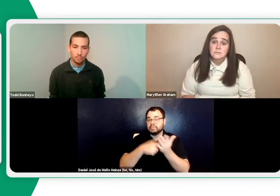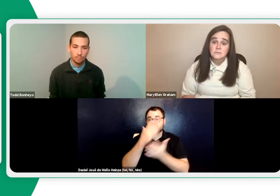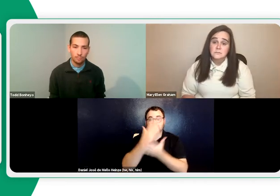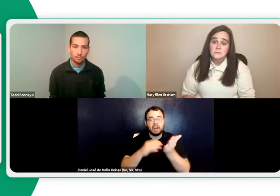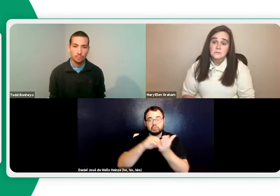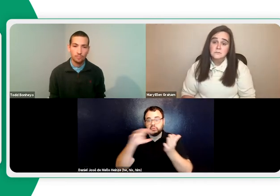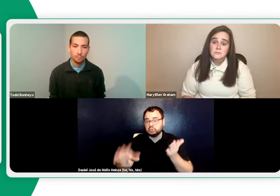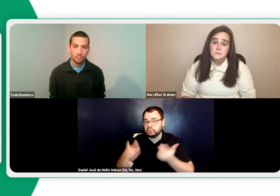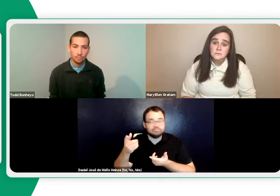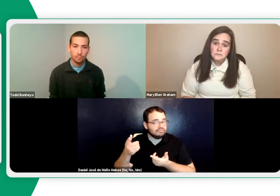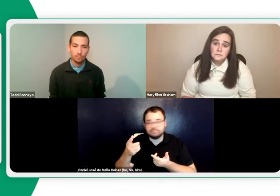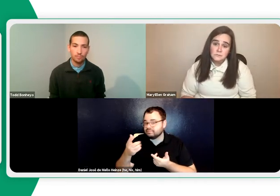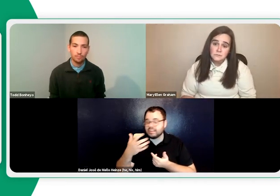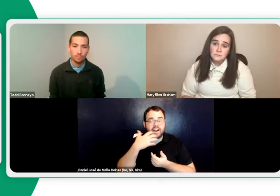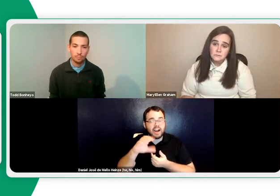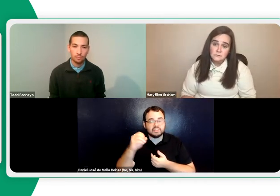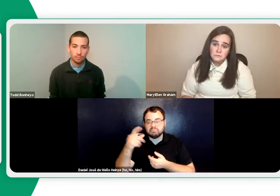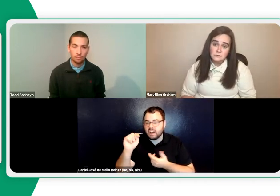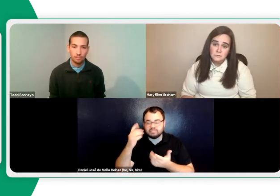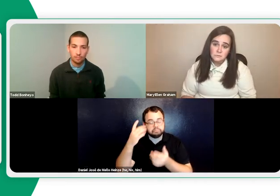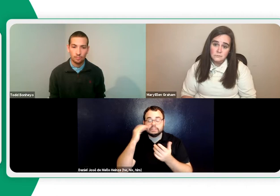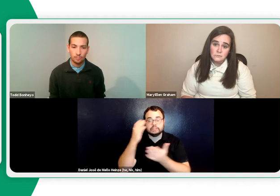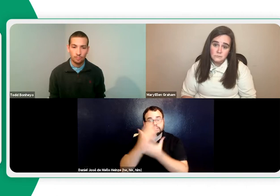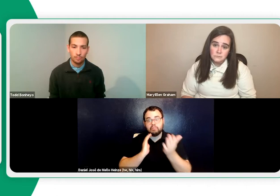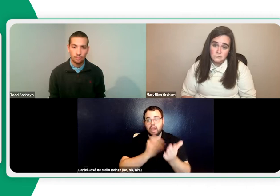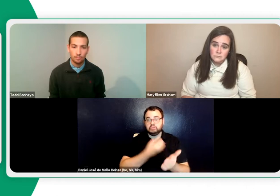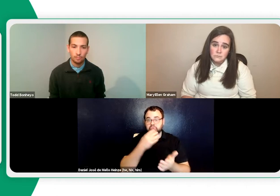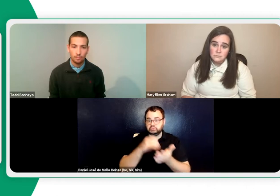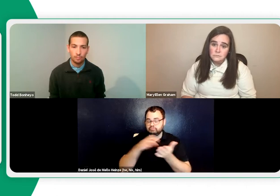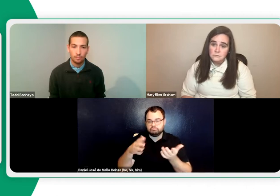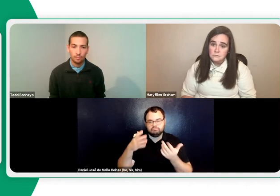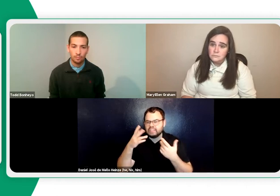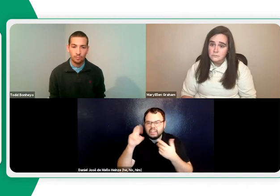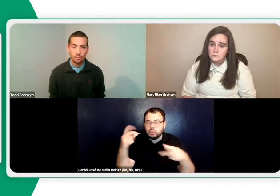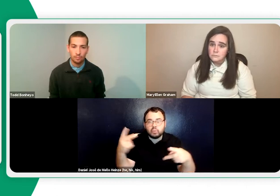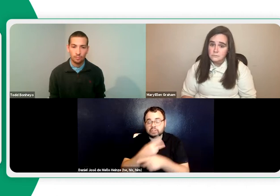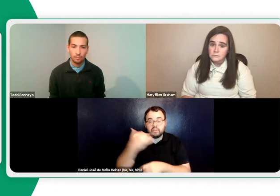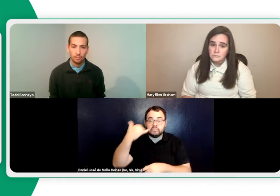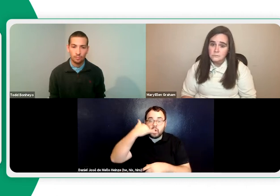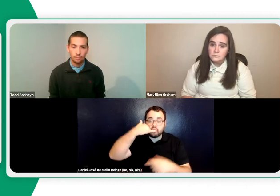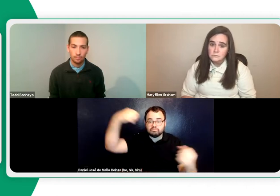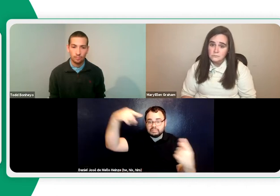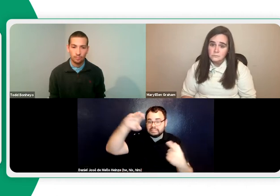access. That is extremely nice. Also, some students who hotspots don't work for,